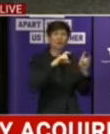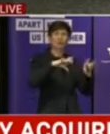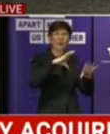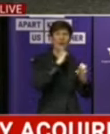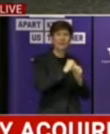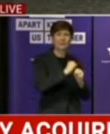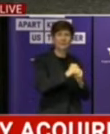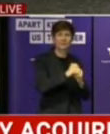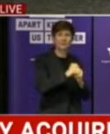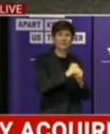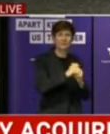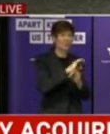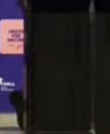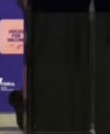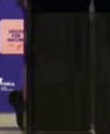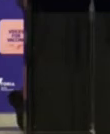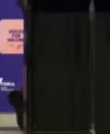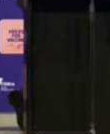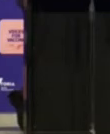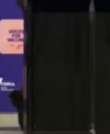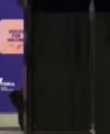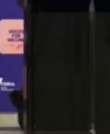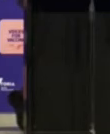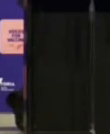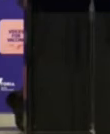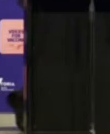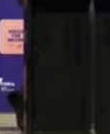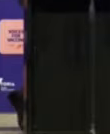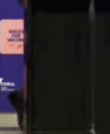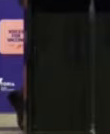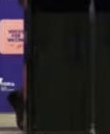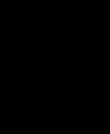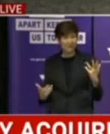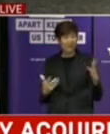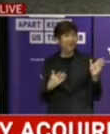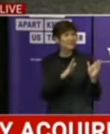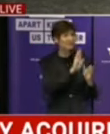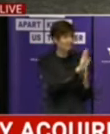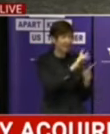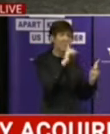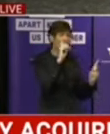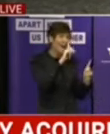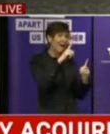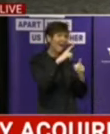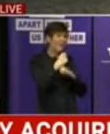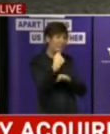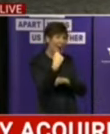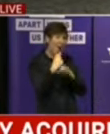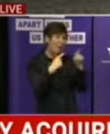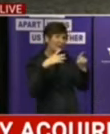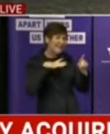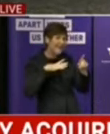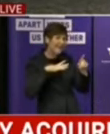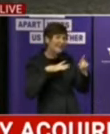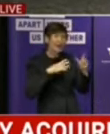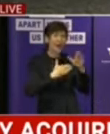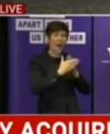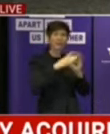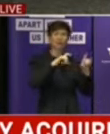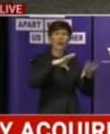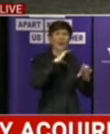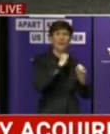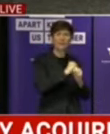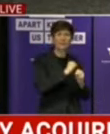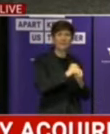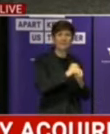Premier, is Dan next? You'd need to speak to IBAC about what they are and aren't doing. Premier, are you aware that Dan next has been tweeting tens of